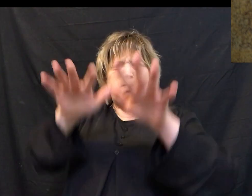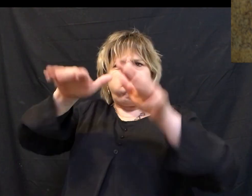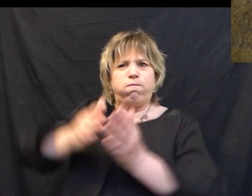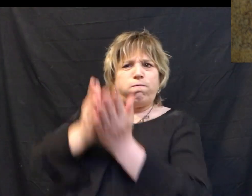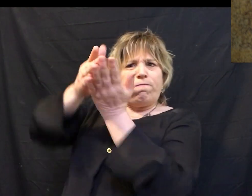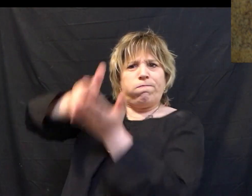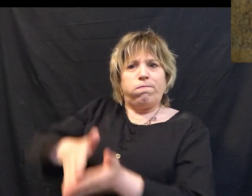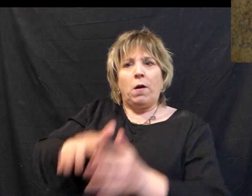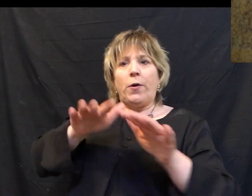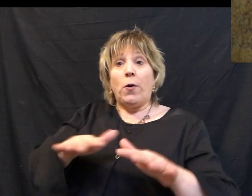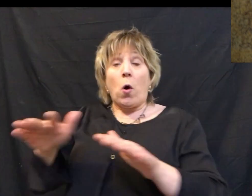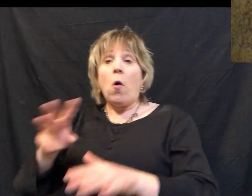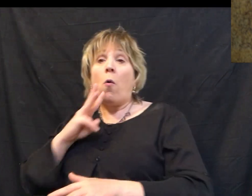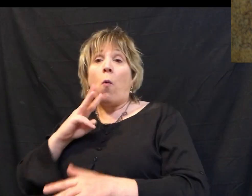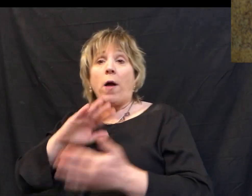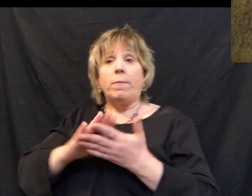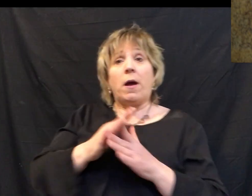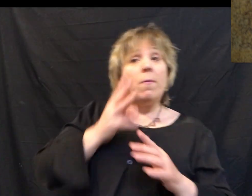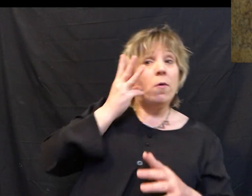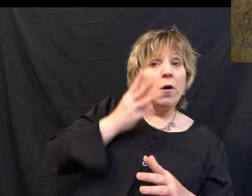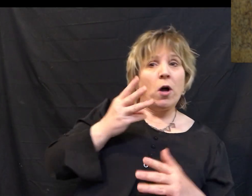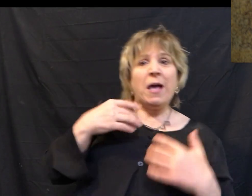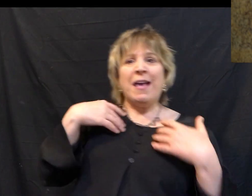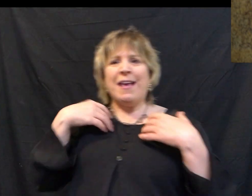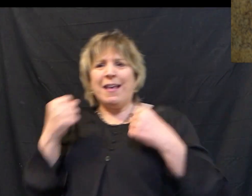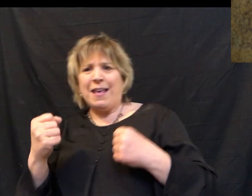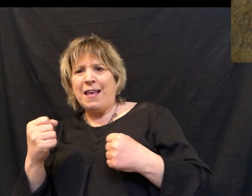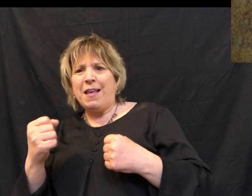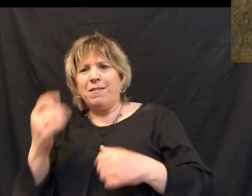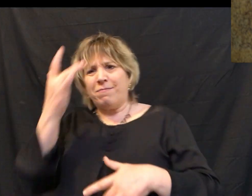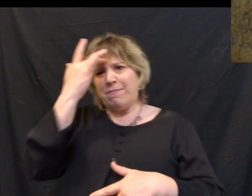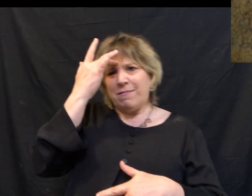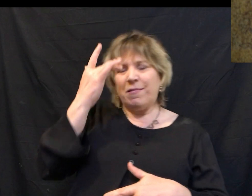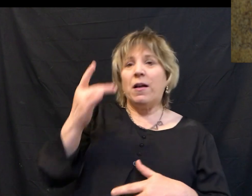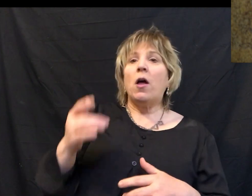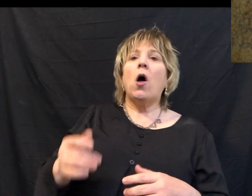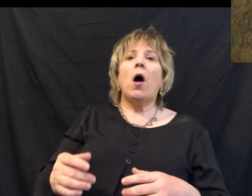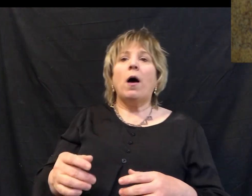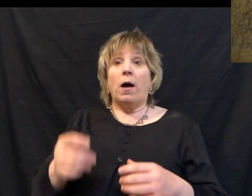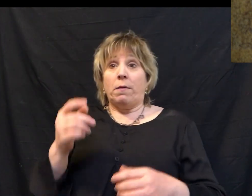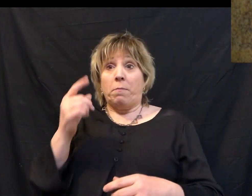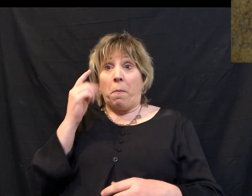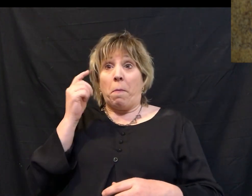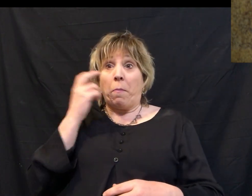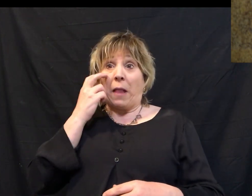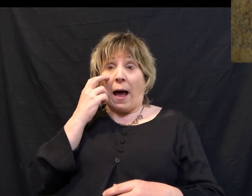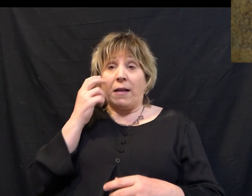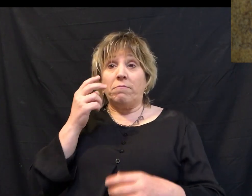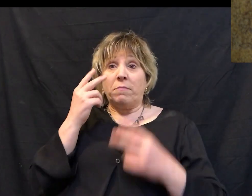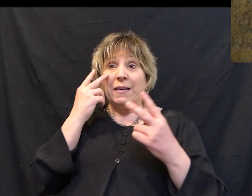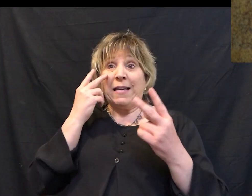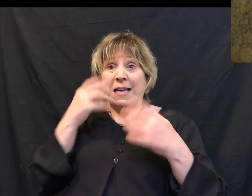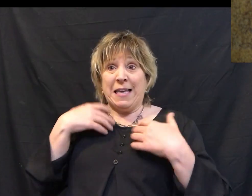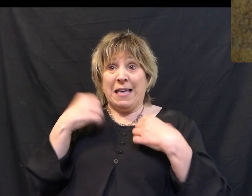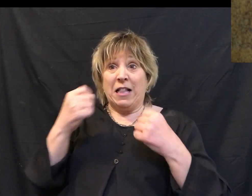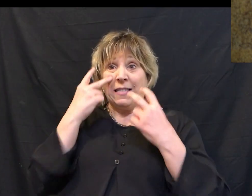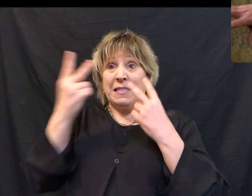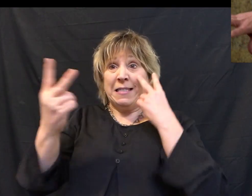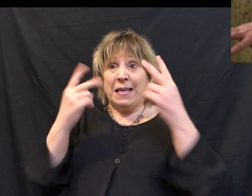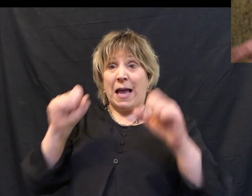storm, turn water into wine, cure leprosy, heal paralysis, open blind eyes, send demons